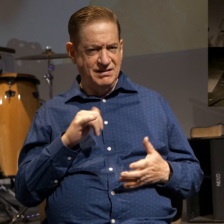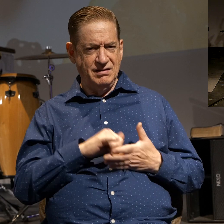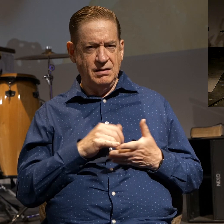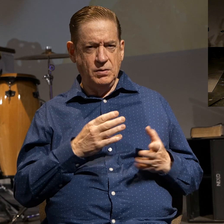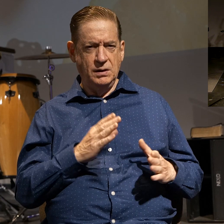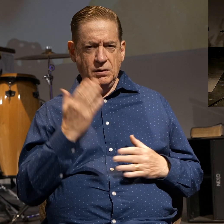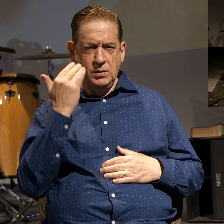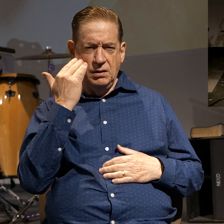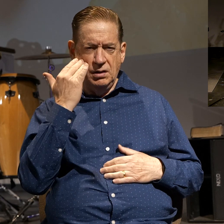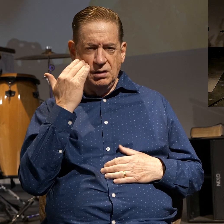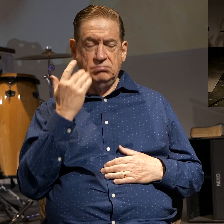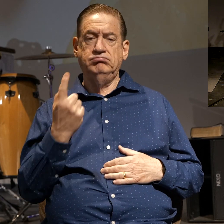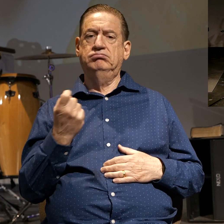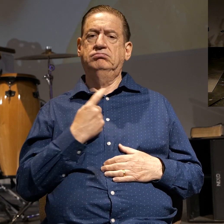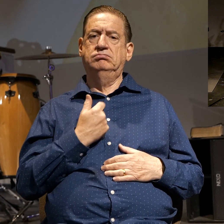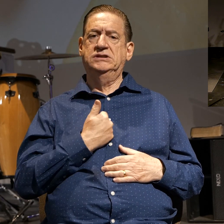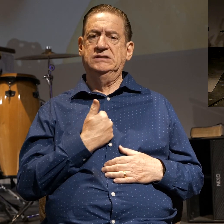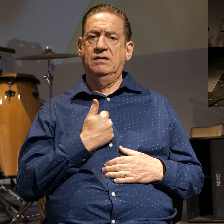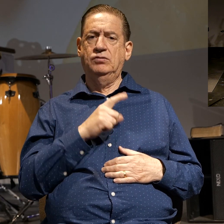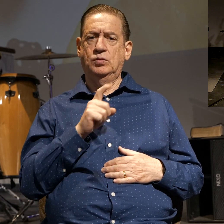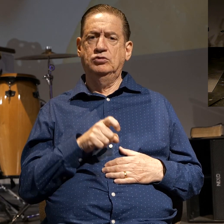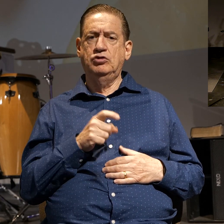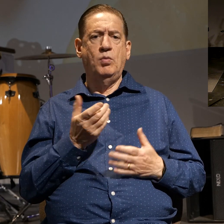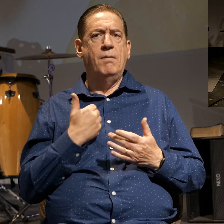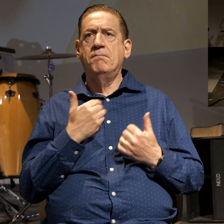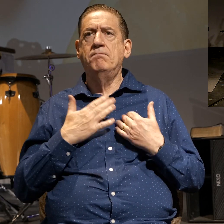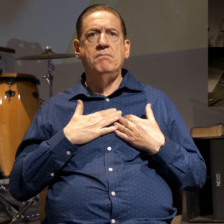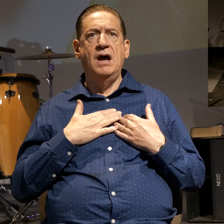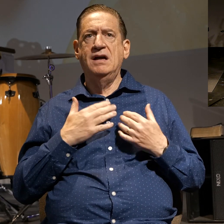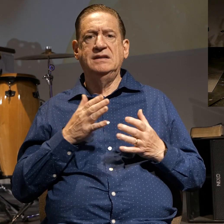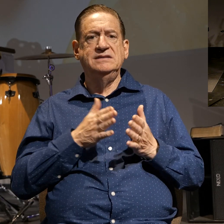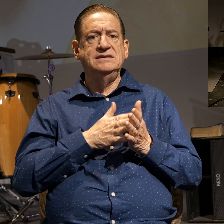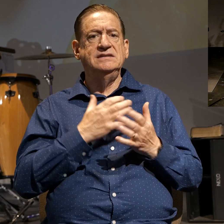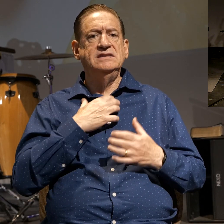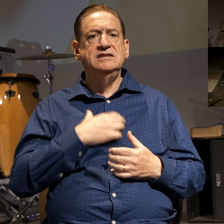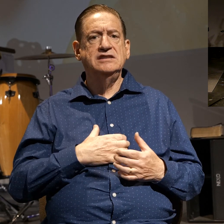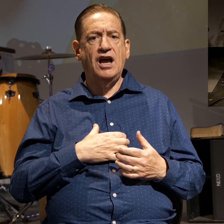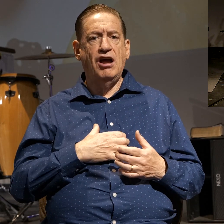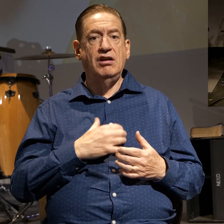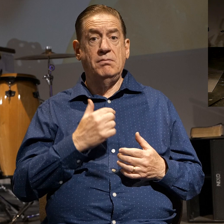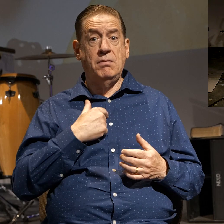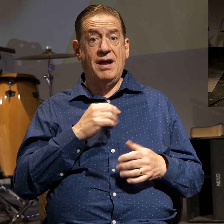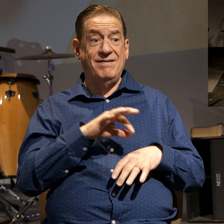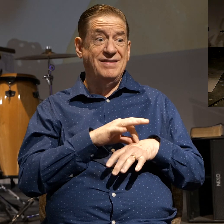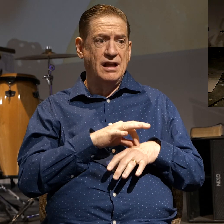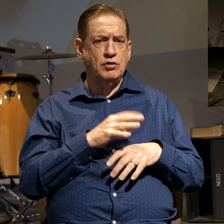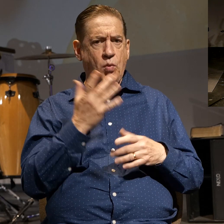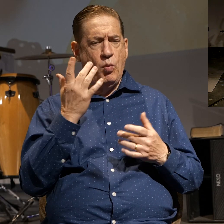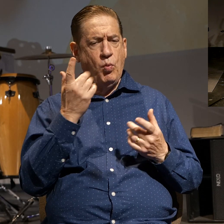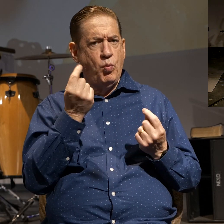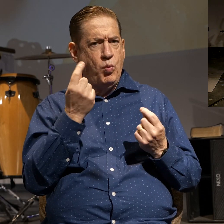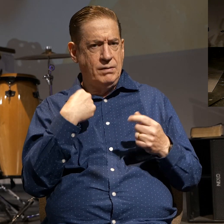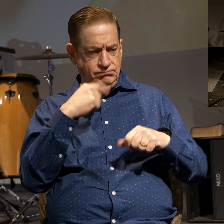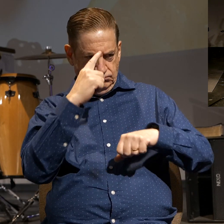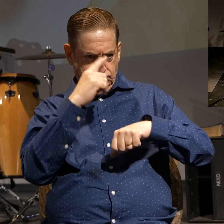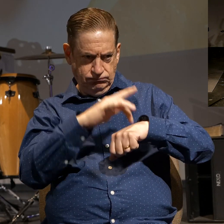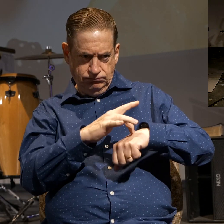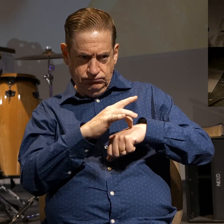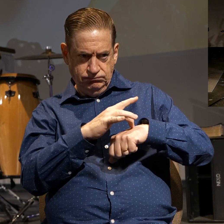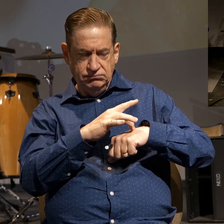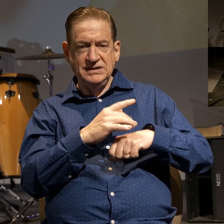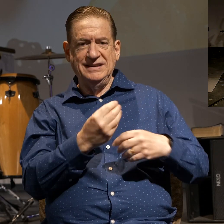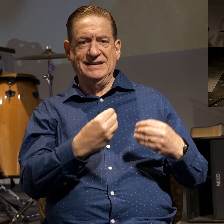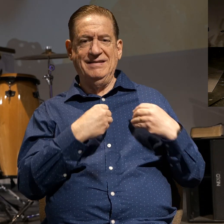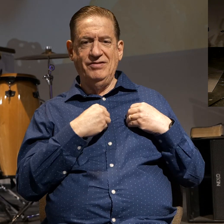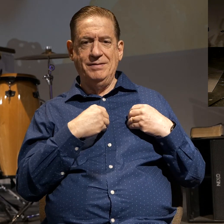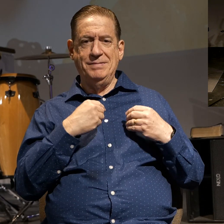and then you ask this question, what are my desires of the flesh fixing my heart on to give to me the meaning,